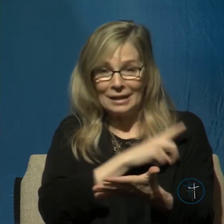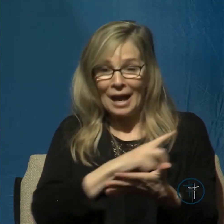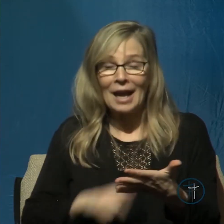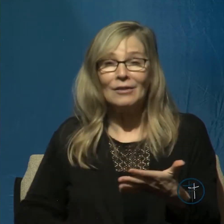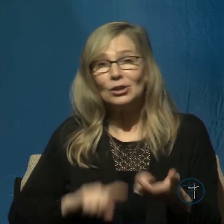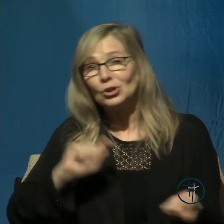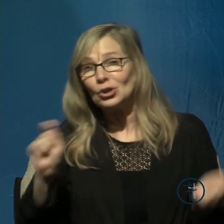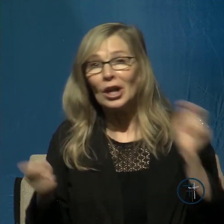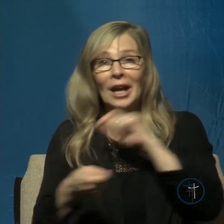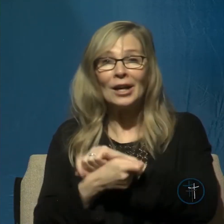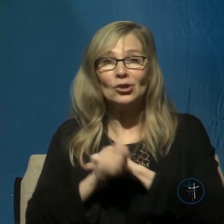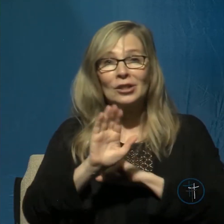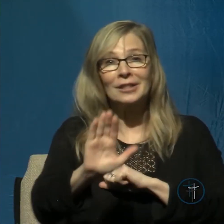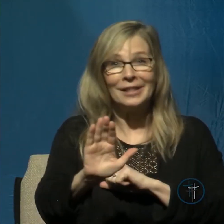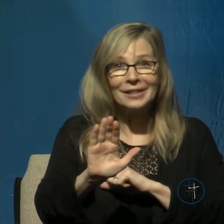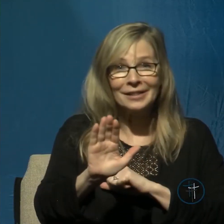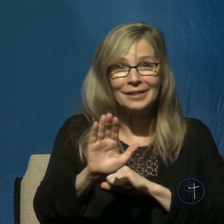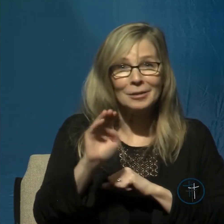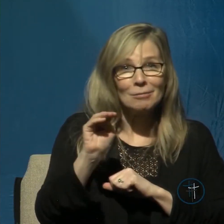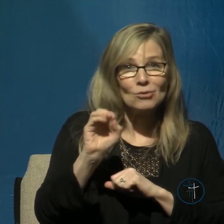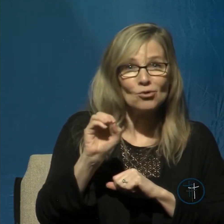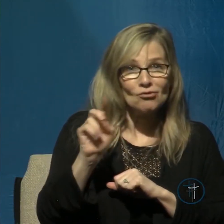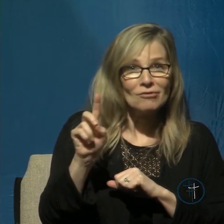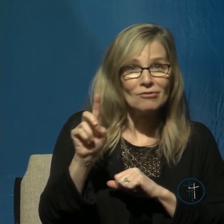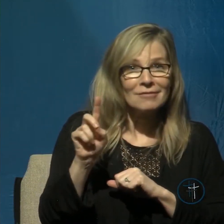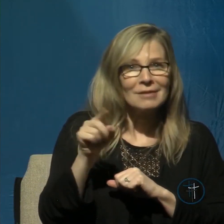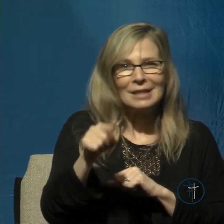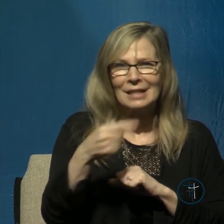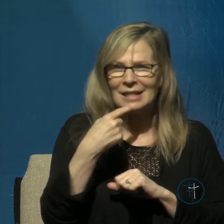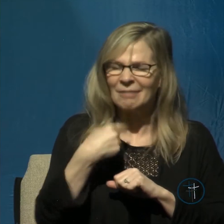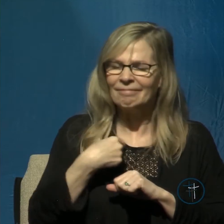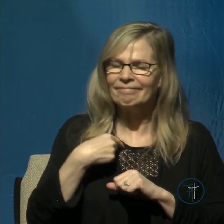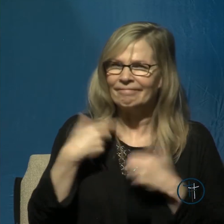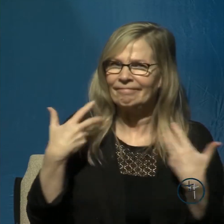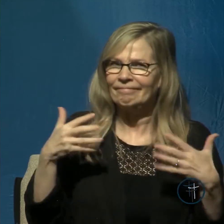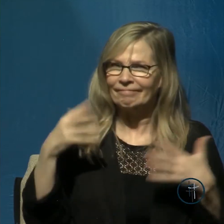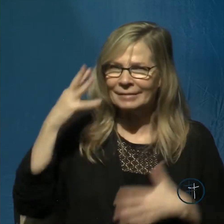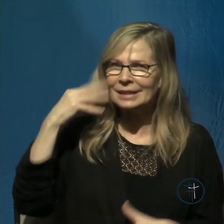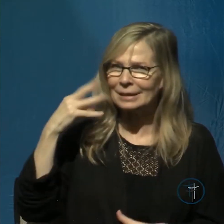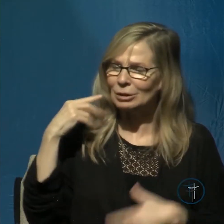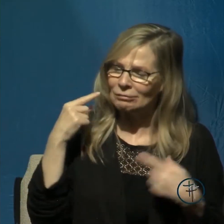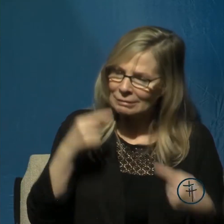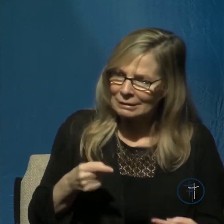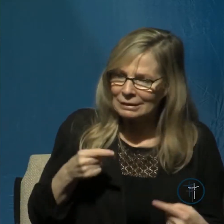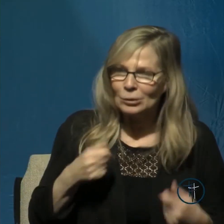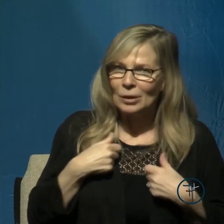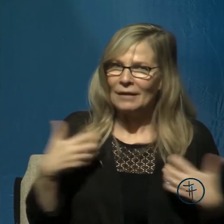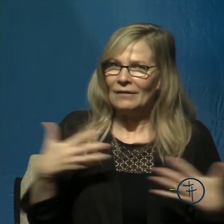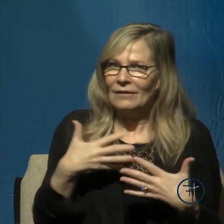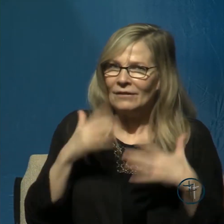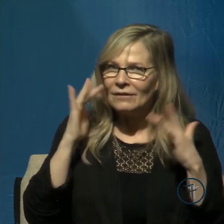as he tells us that he grappled with being fearful. Notice verses 7 through 9.